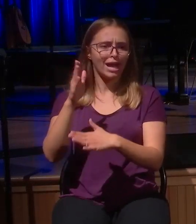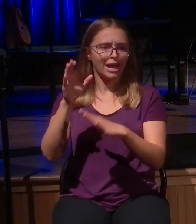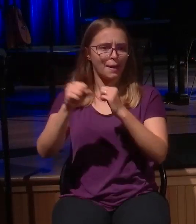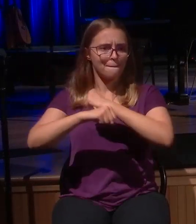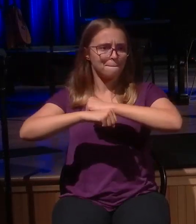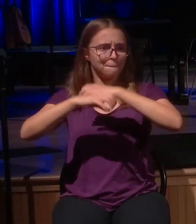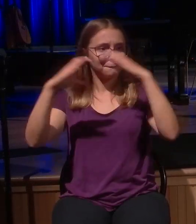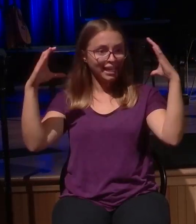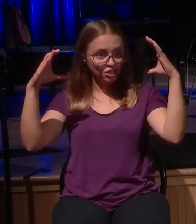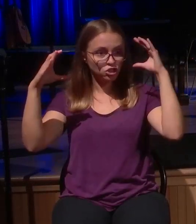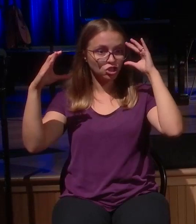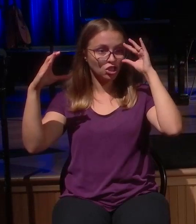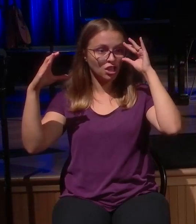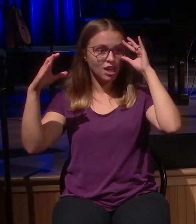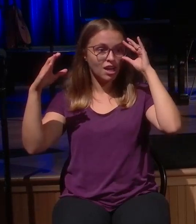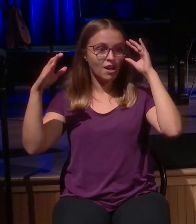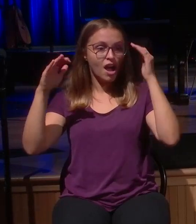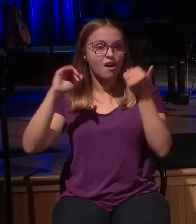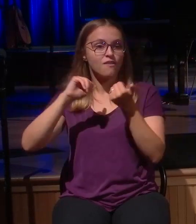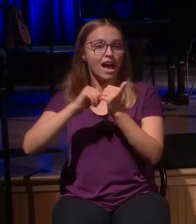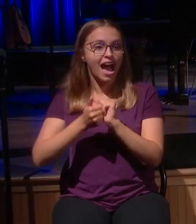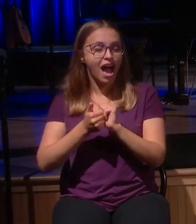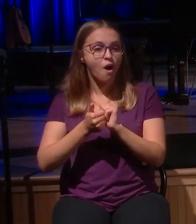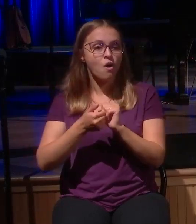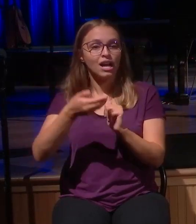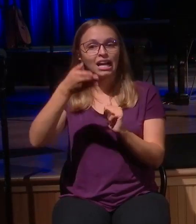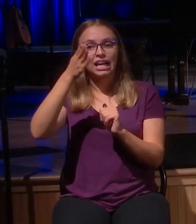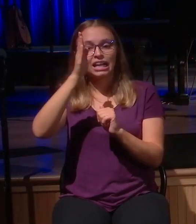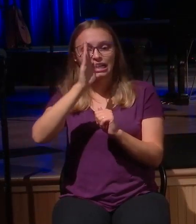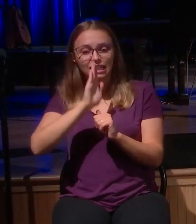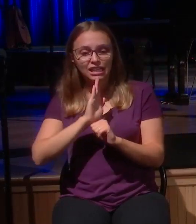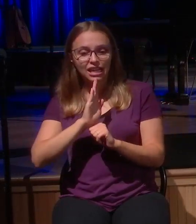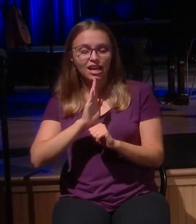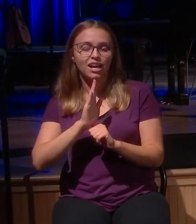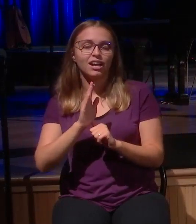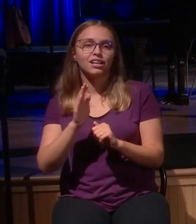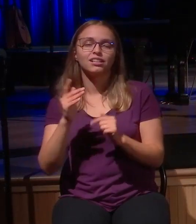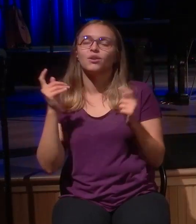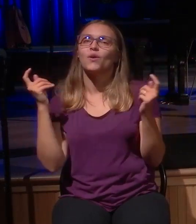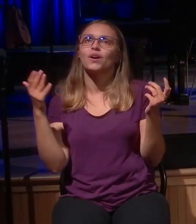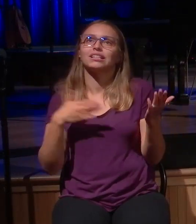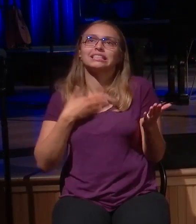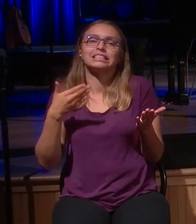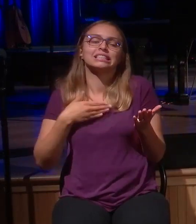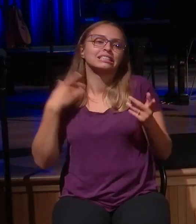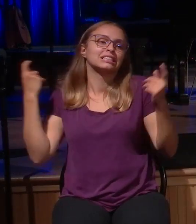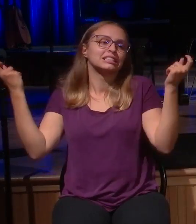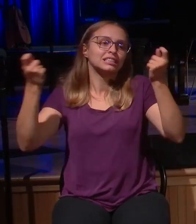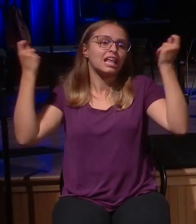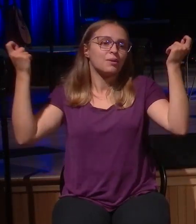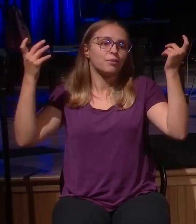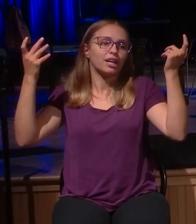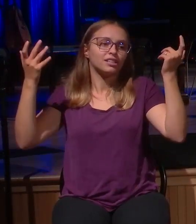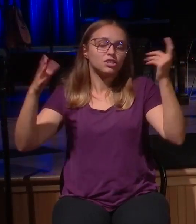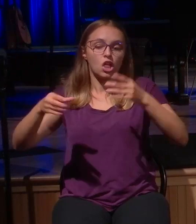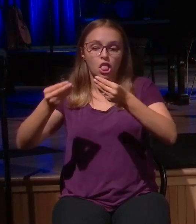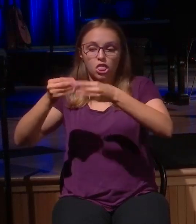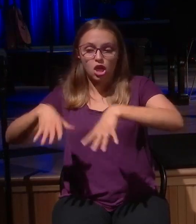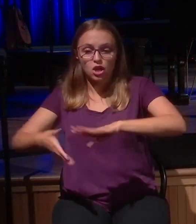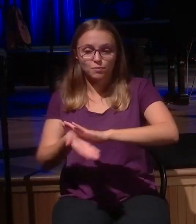of God's heartbeat that the lost has become found. And here we have it, painted in the scripture. The lost sheep, the lost